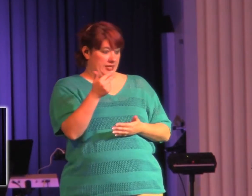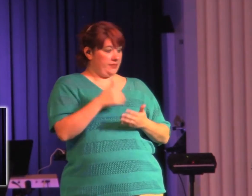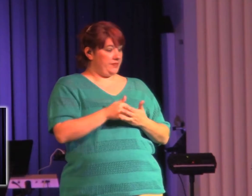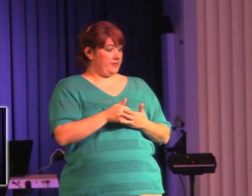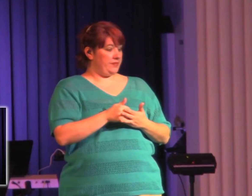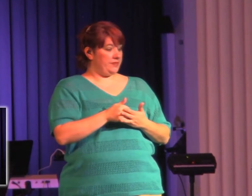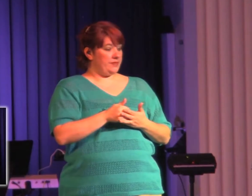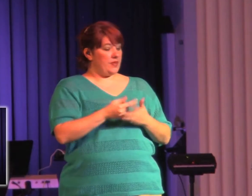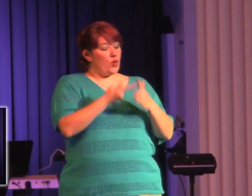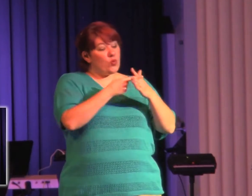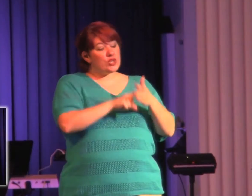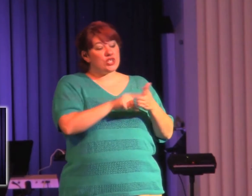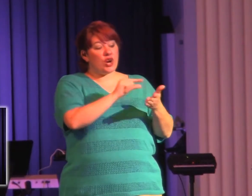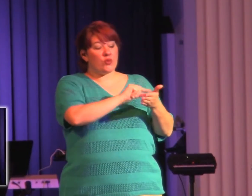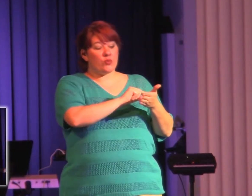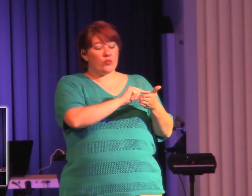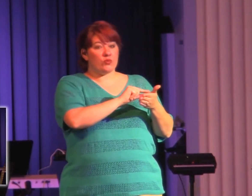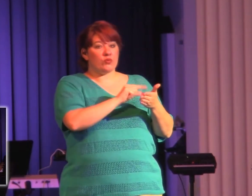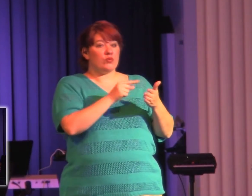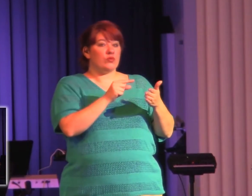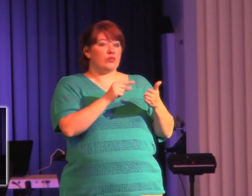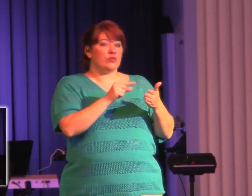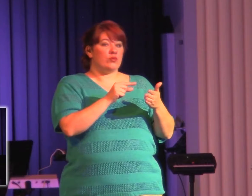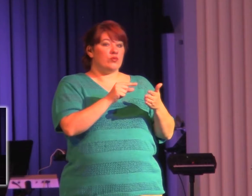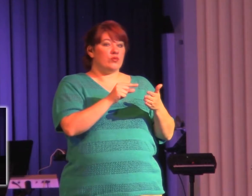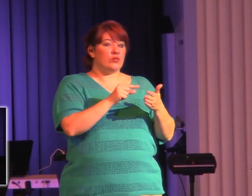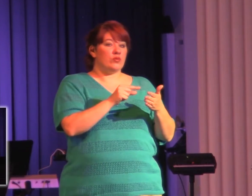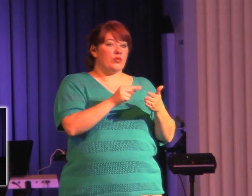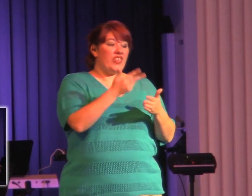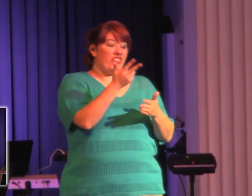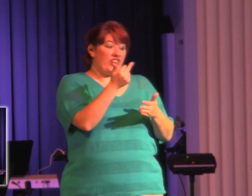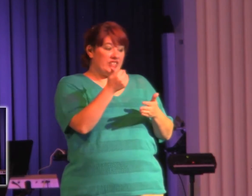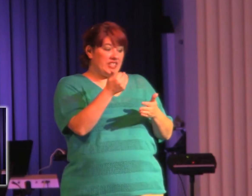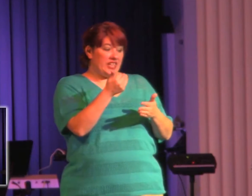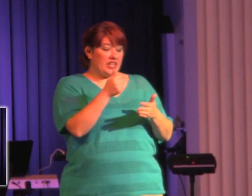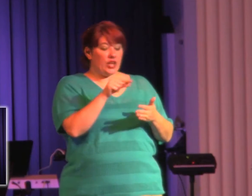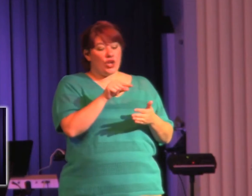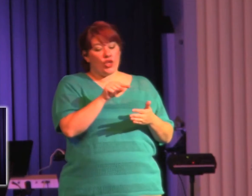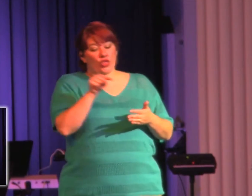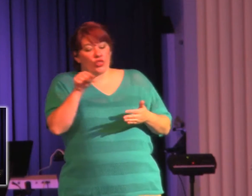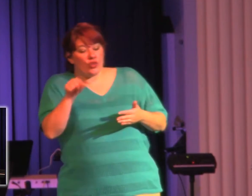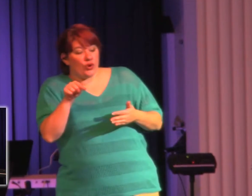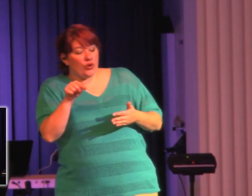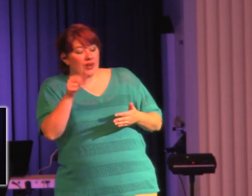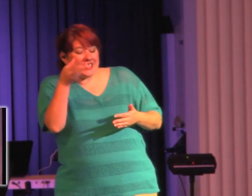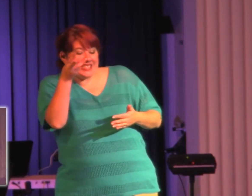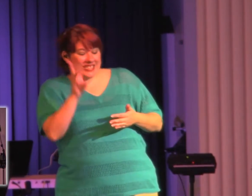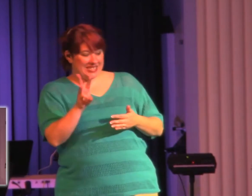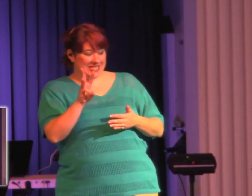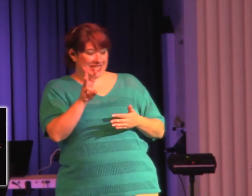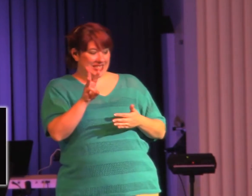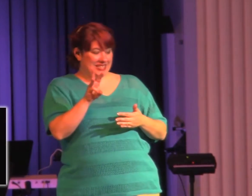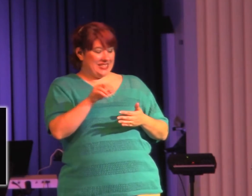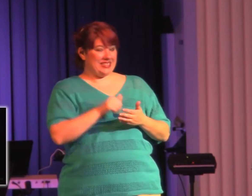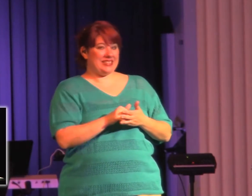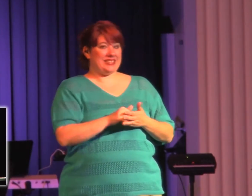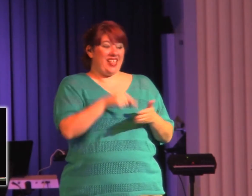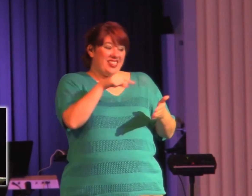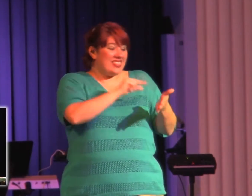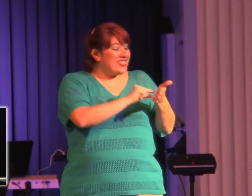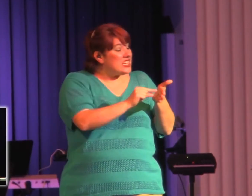verse 16. This is a portion of scripture that quite honestly, to me, culminates